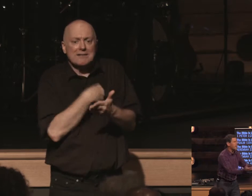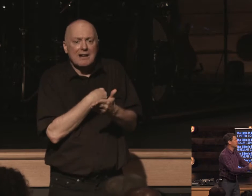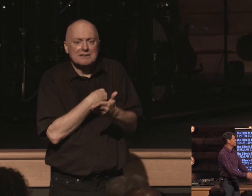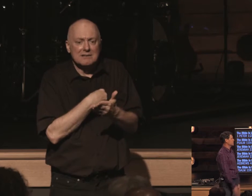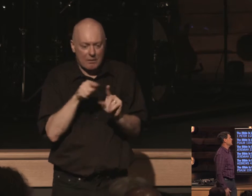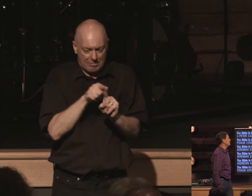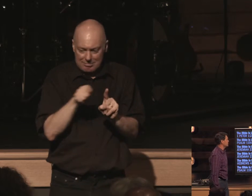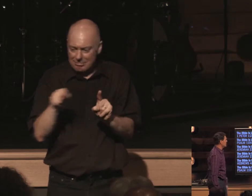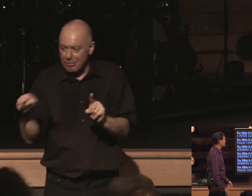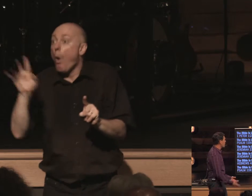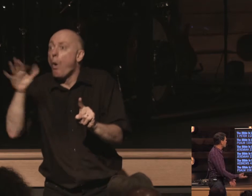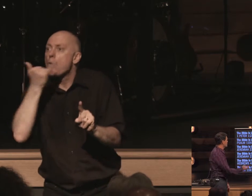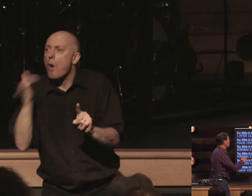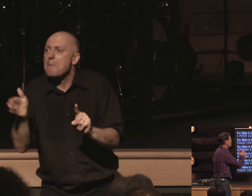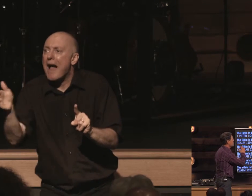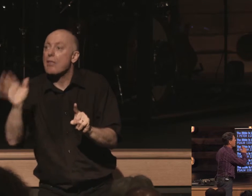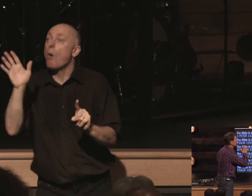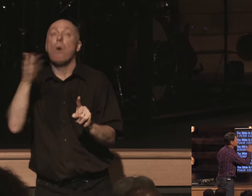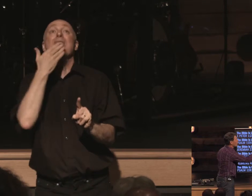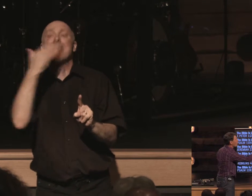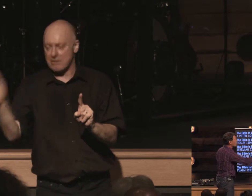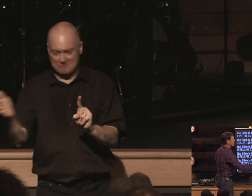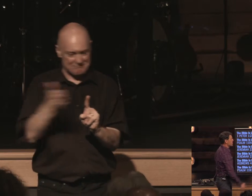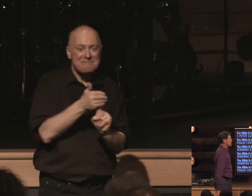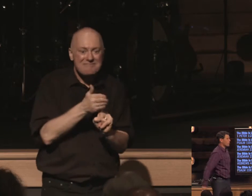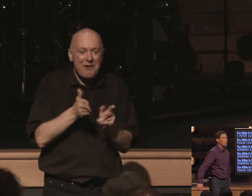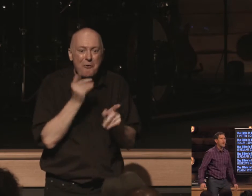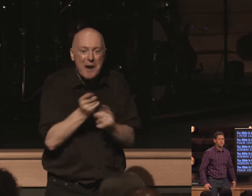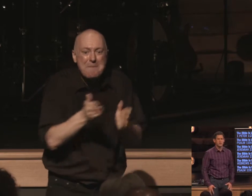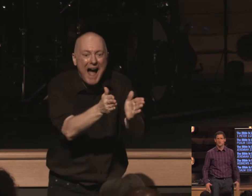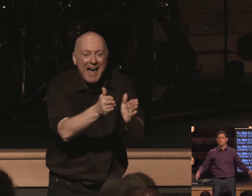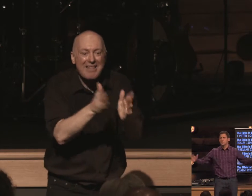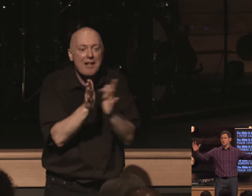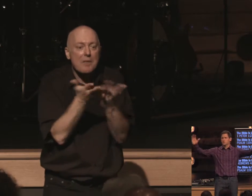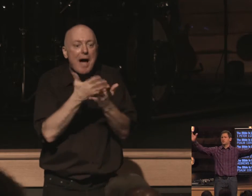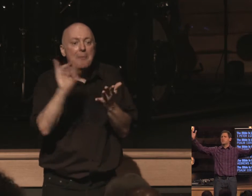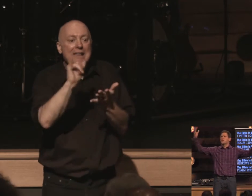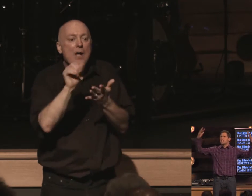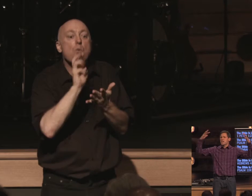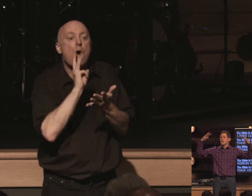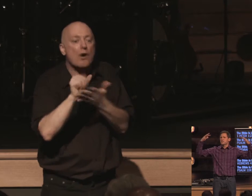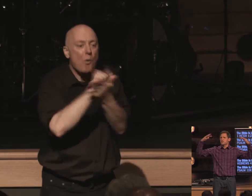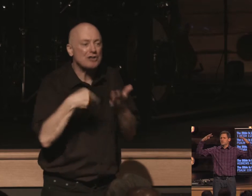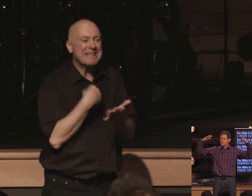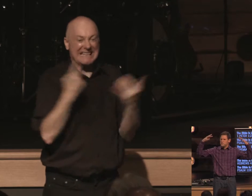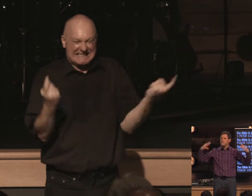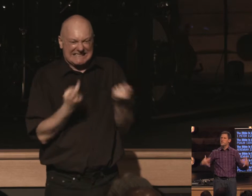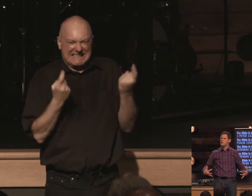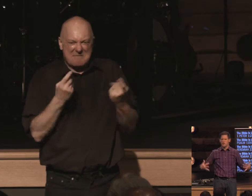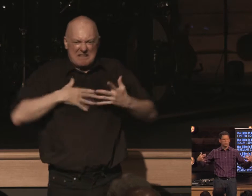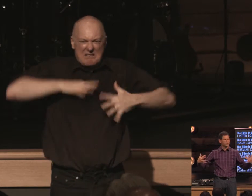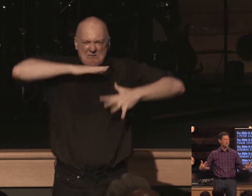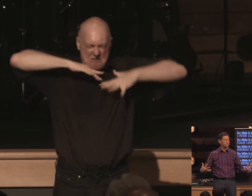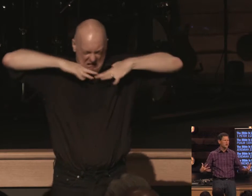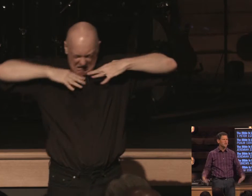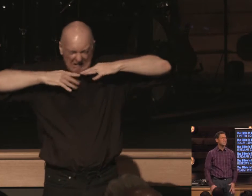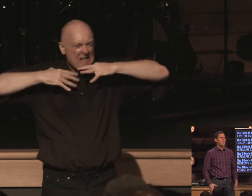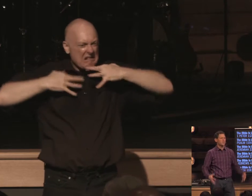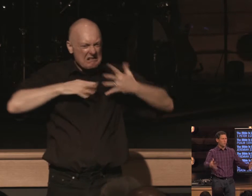path to salvation that's awesome the bible is like water that washes us so sin covers us with filth and we're so dirty and the